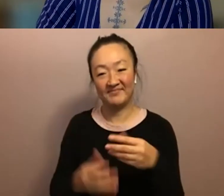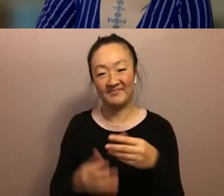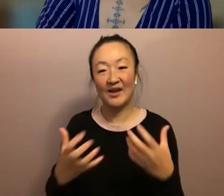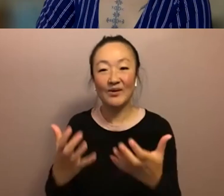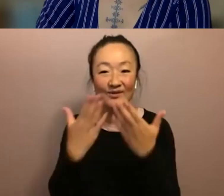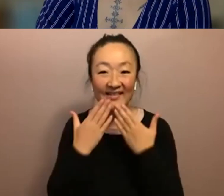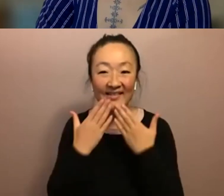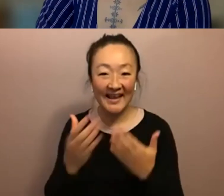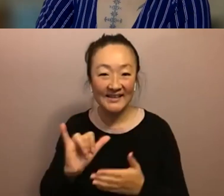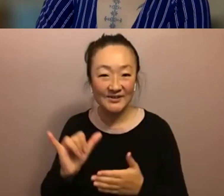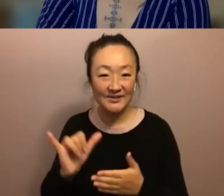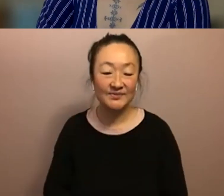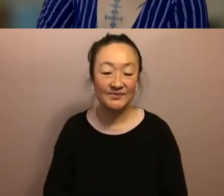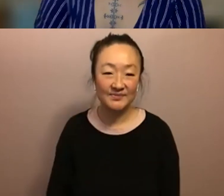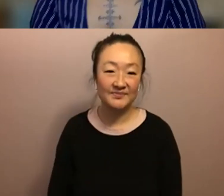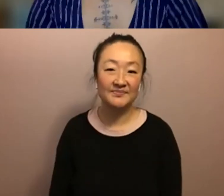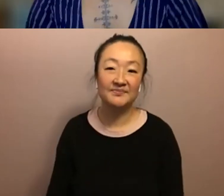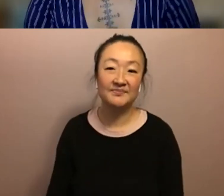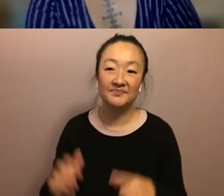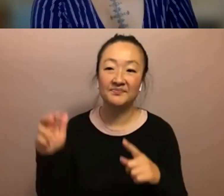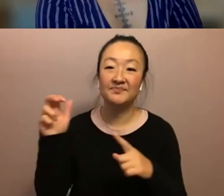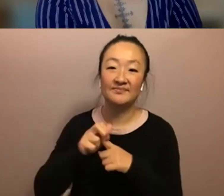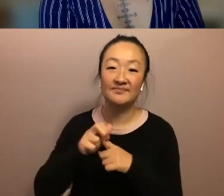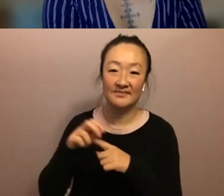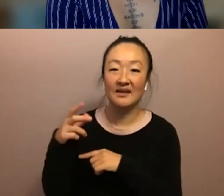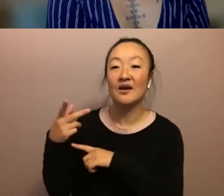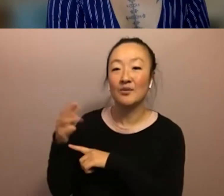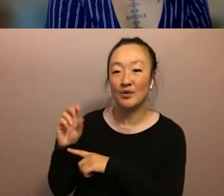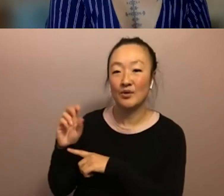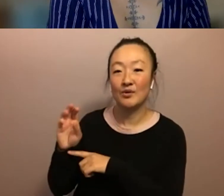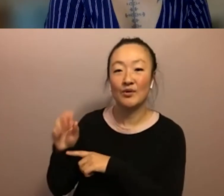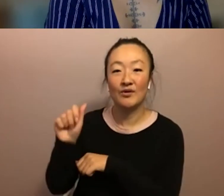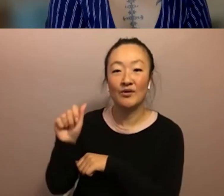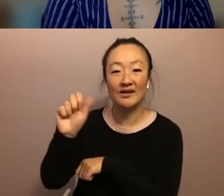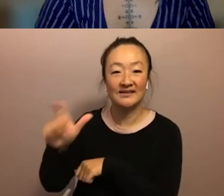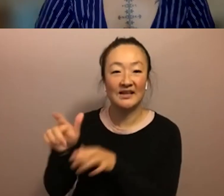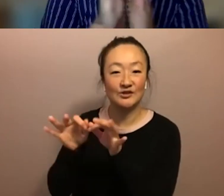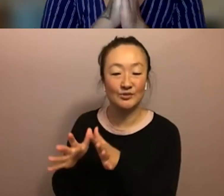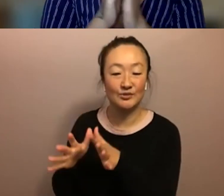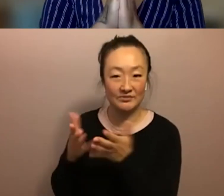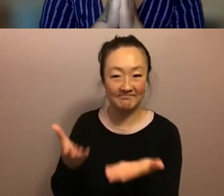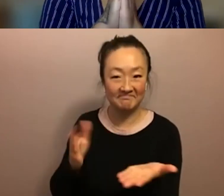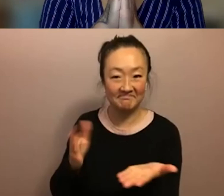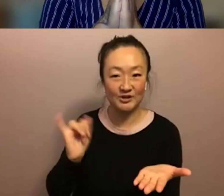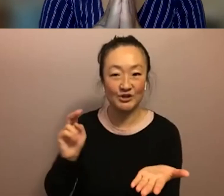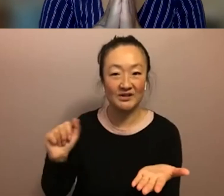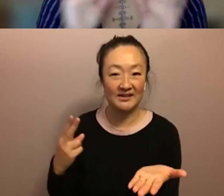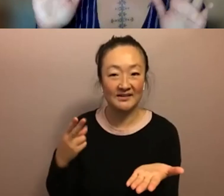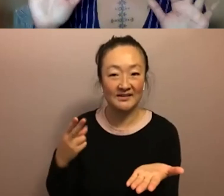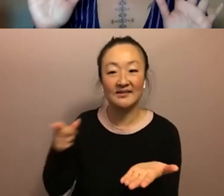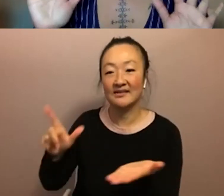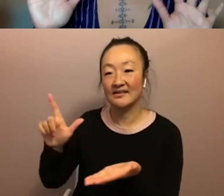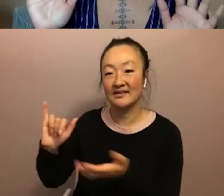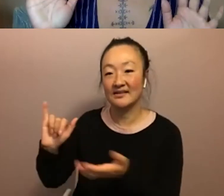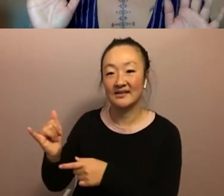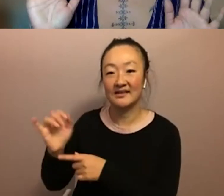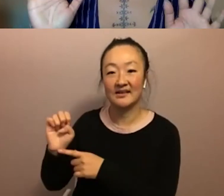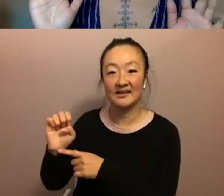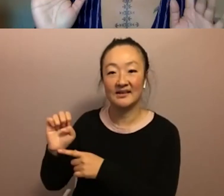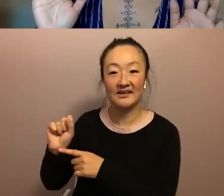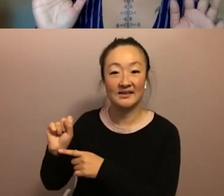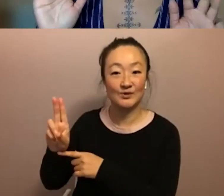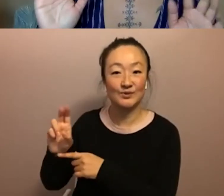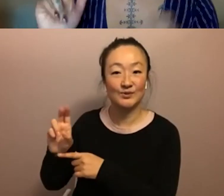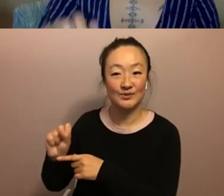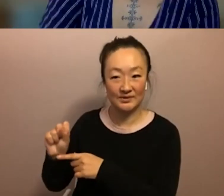as well quickly our incredible pro bono asl interpreters who's on screen right now and jesus who was on screen earlier